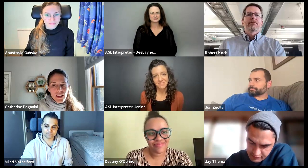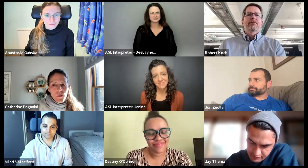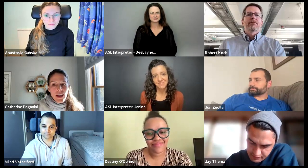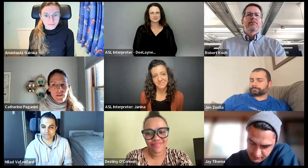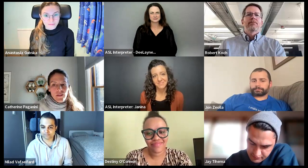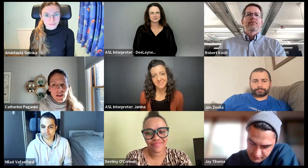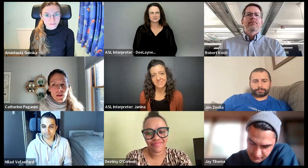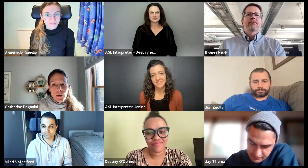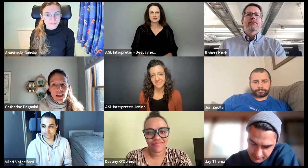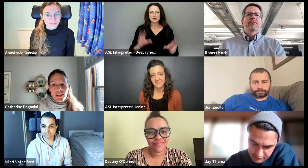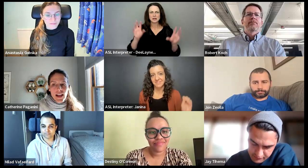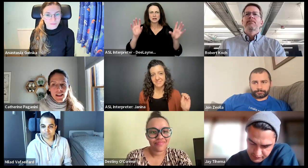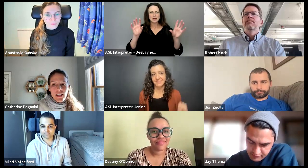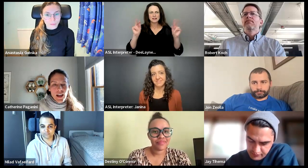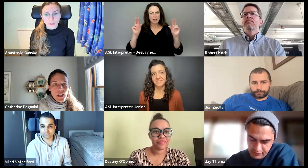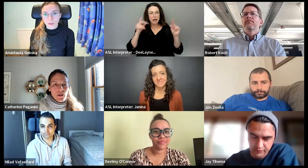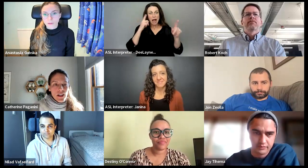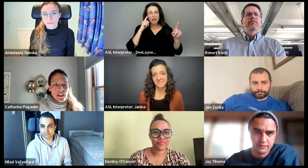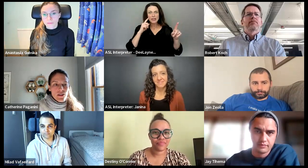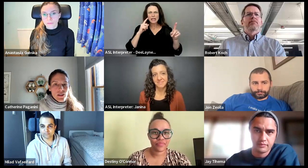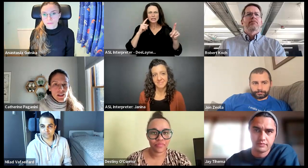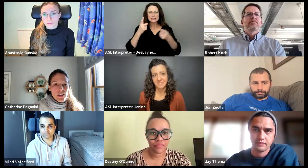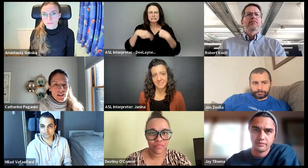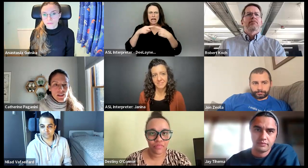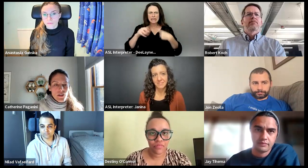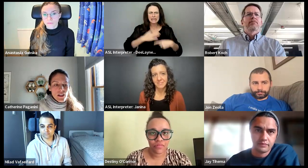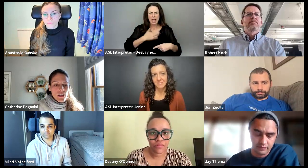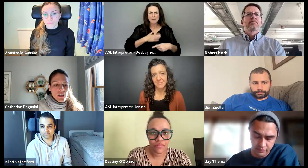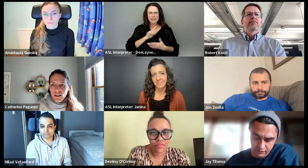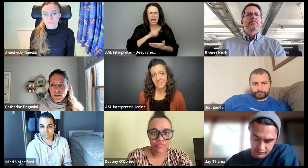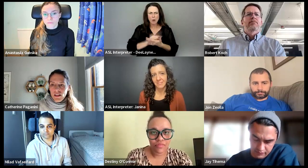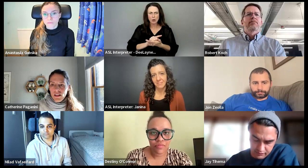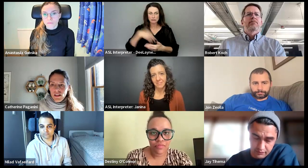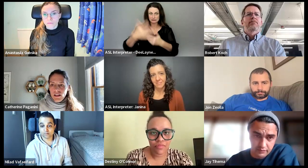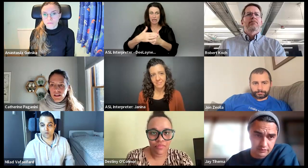I think we have, uh, Milad signing happy hour next on the agenda.